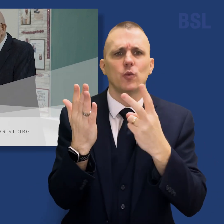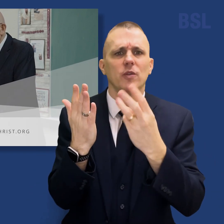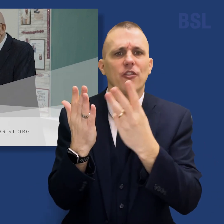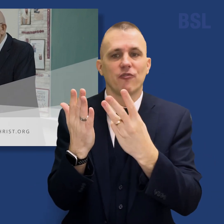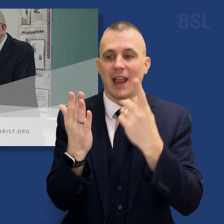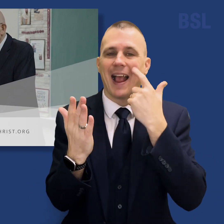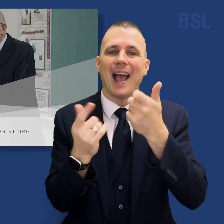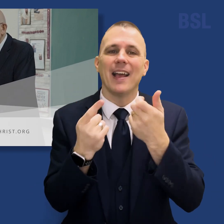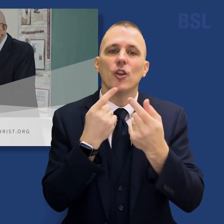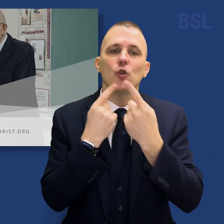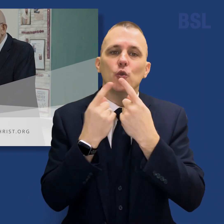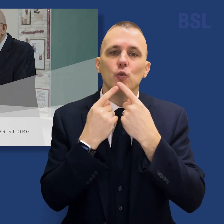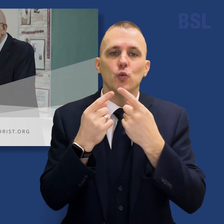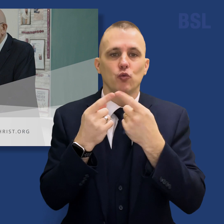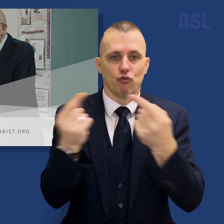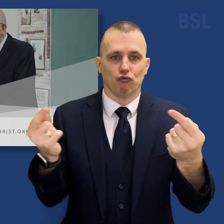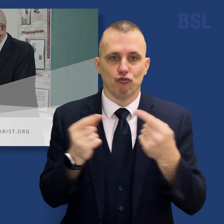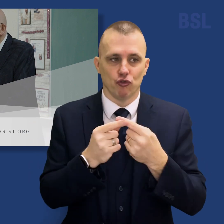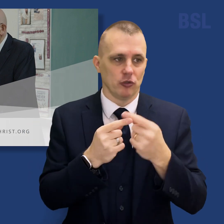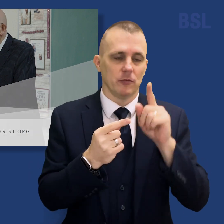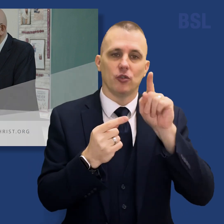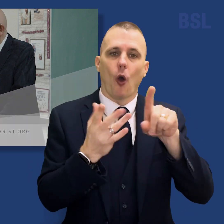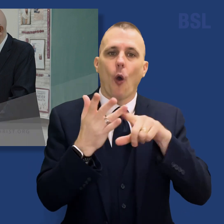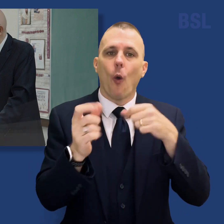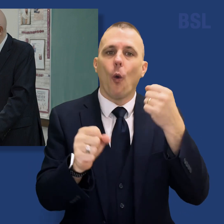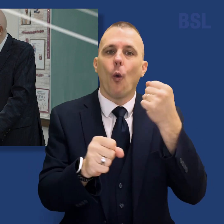go to newsroom.churchofjesuschrist.org.